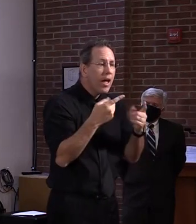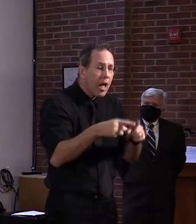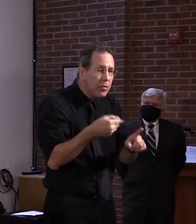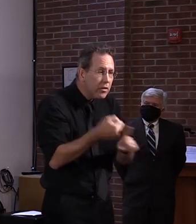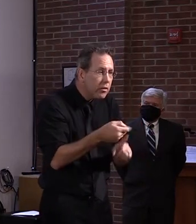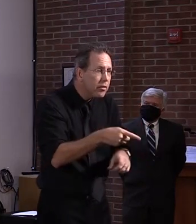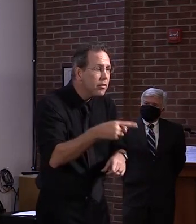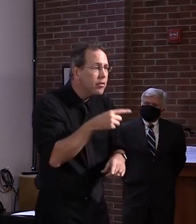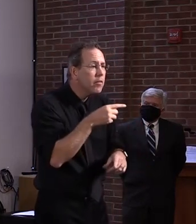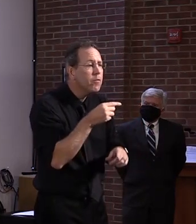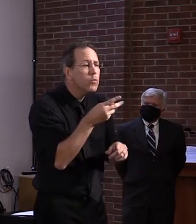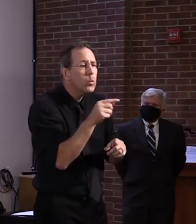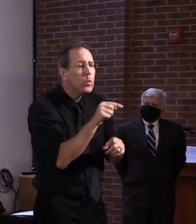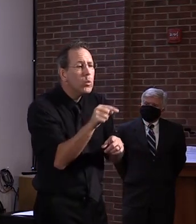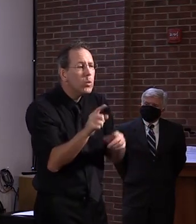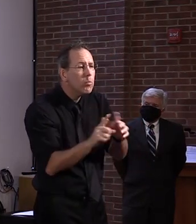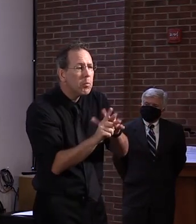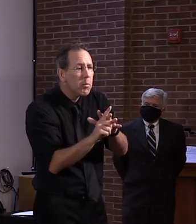from a public health standpoint.